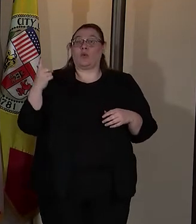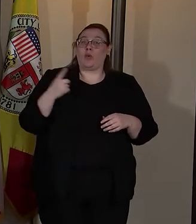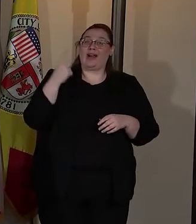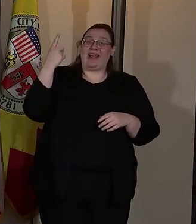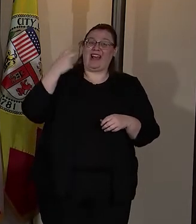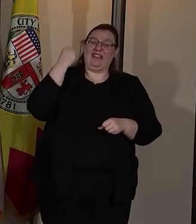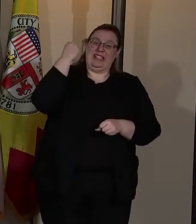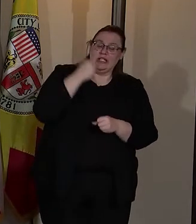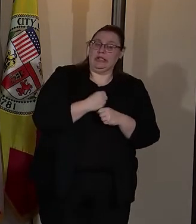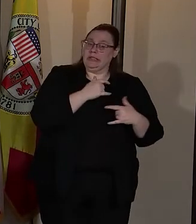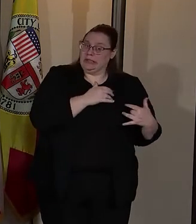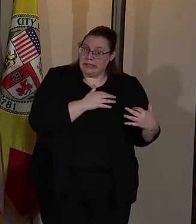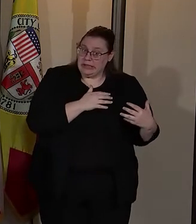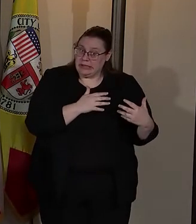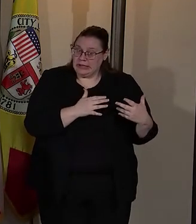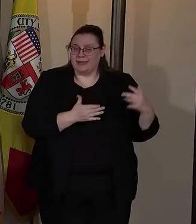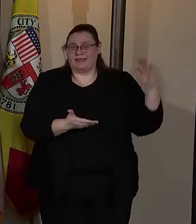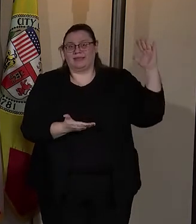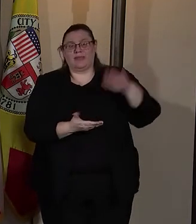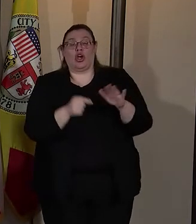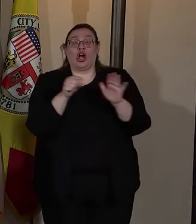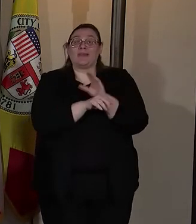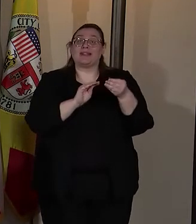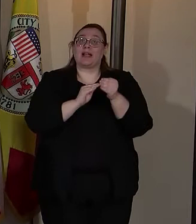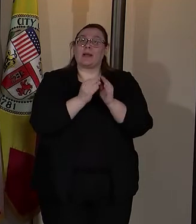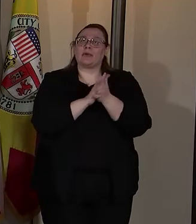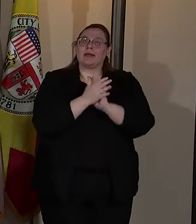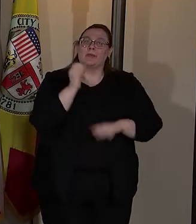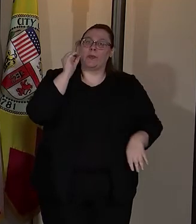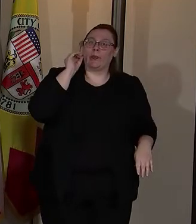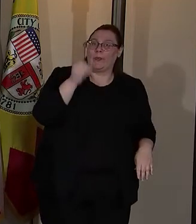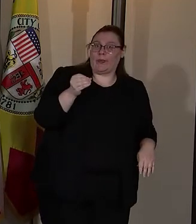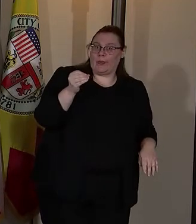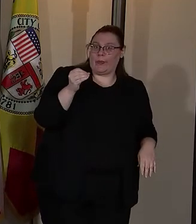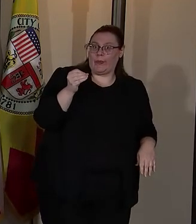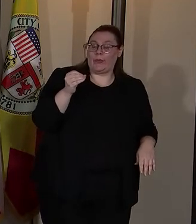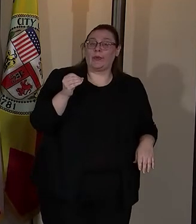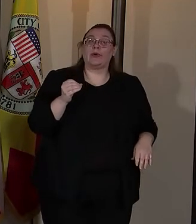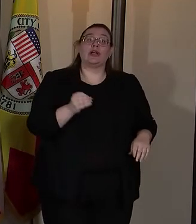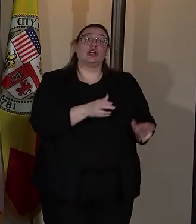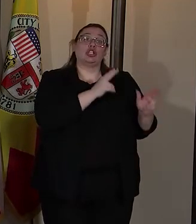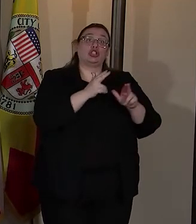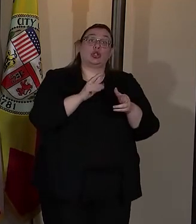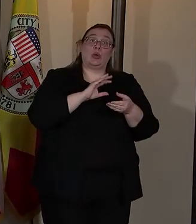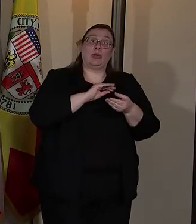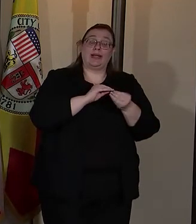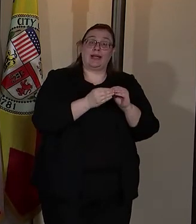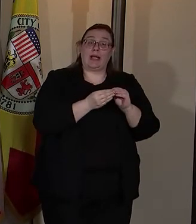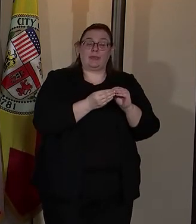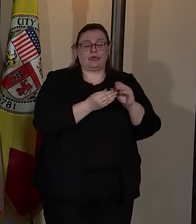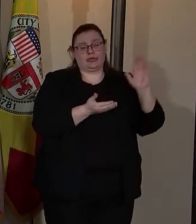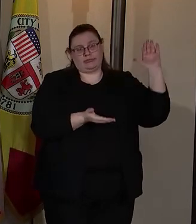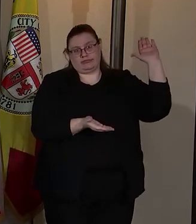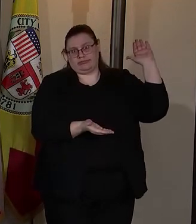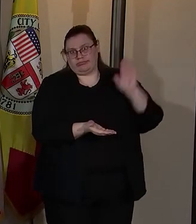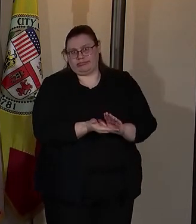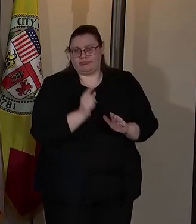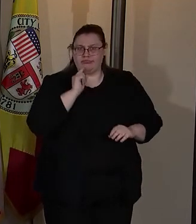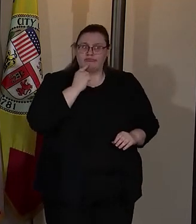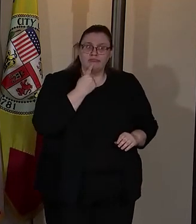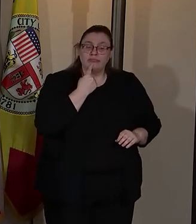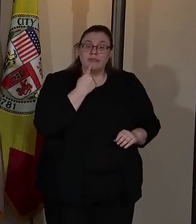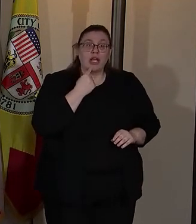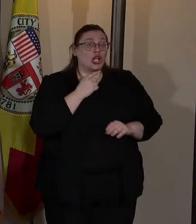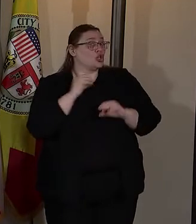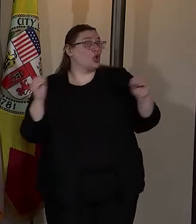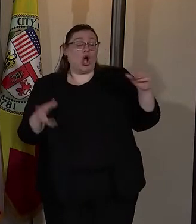being there, reduced the homicide number to zero, reduced the shooting number dramatically without increasing